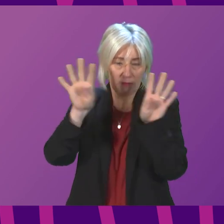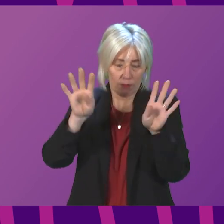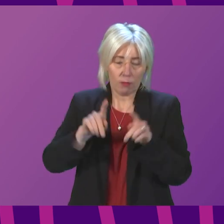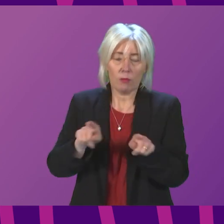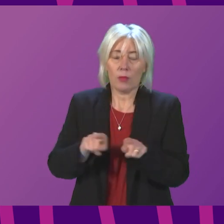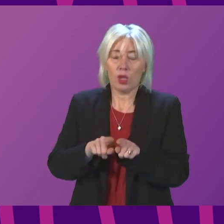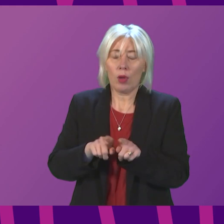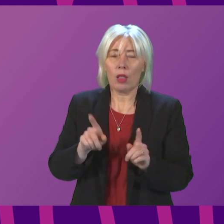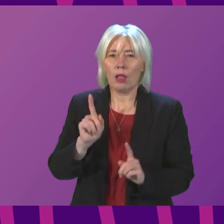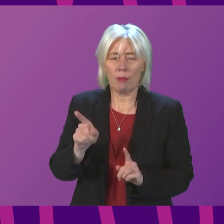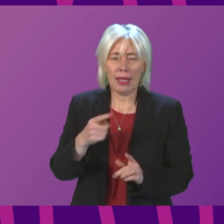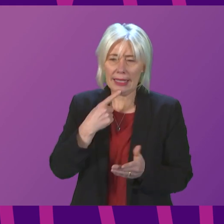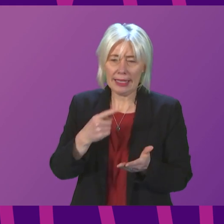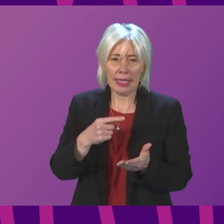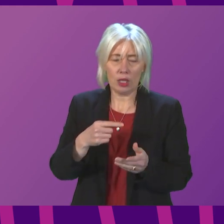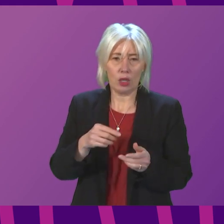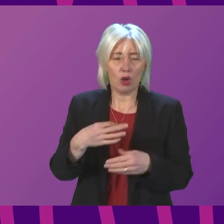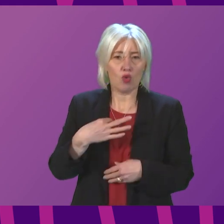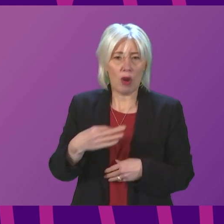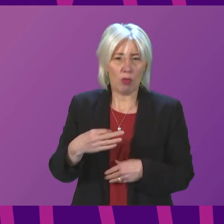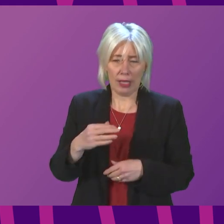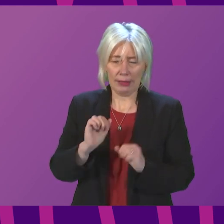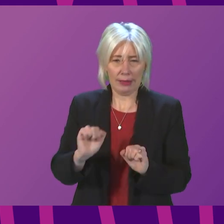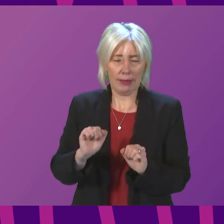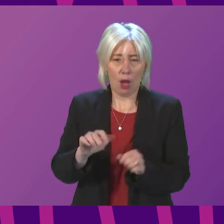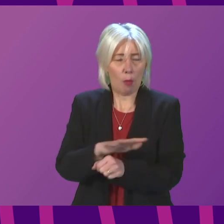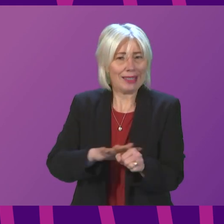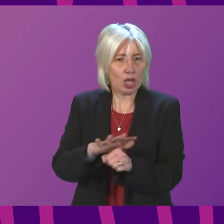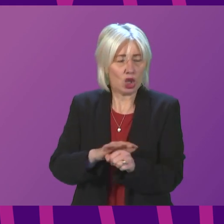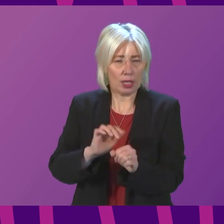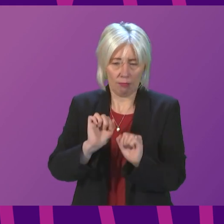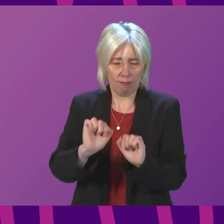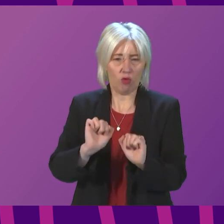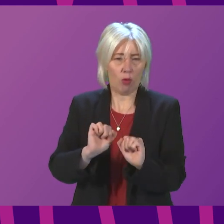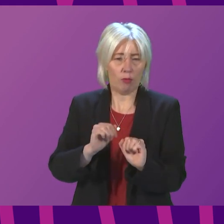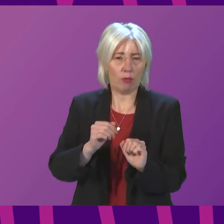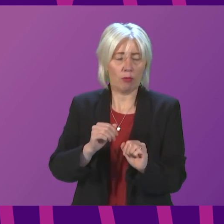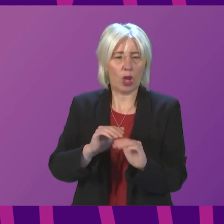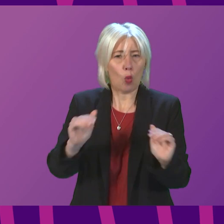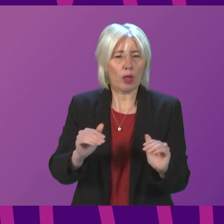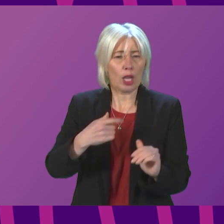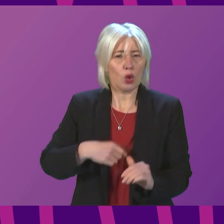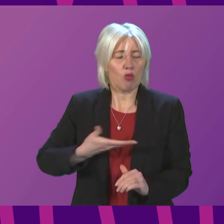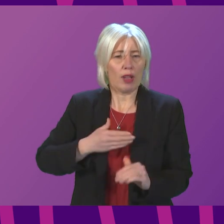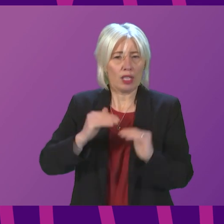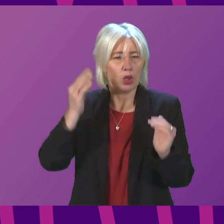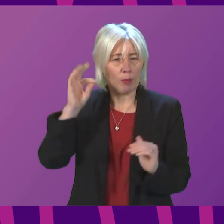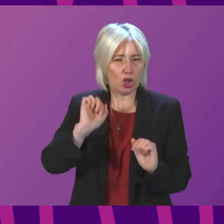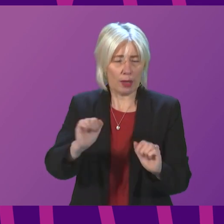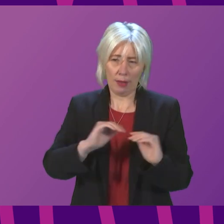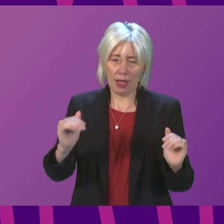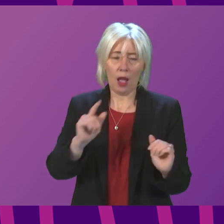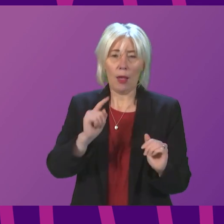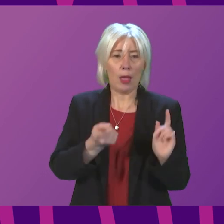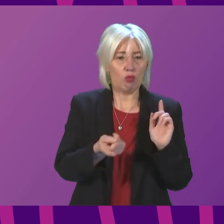note is that it actually represents a significant change in the position of the Equality and Human Rights Commission. It responded to